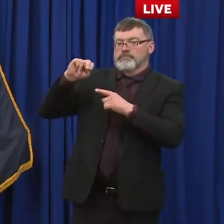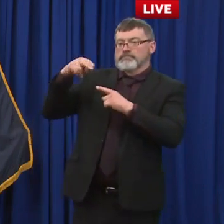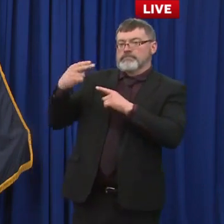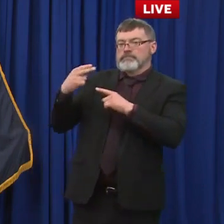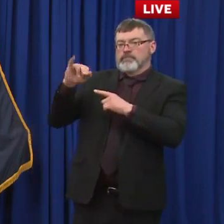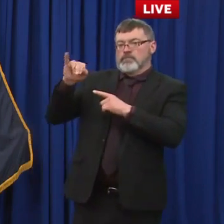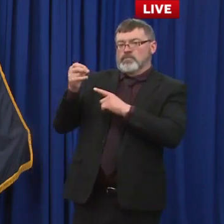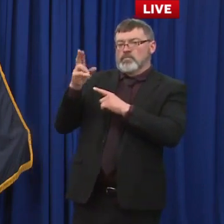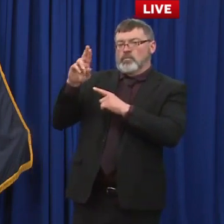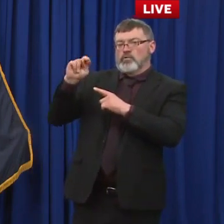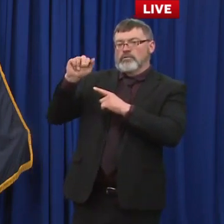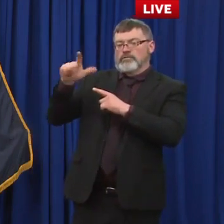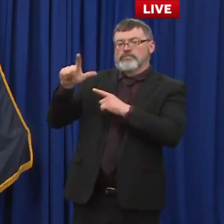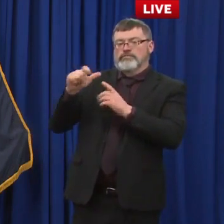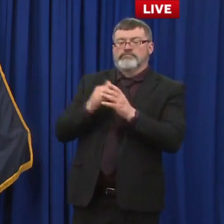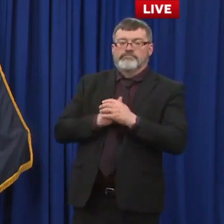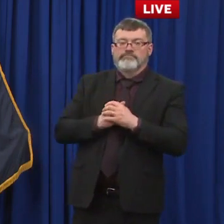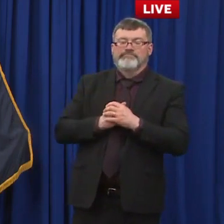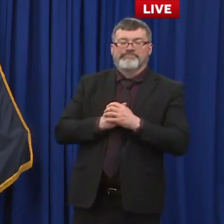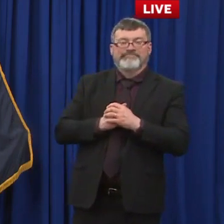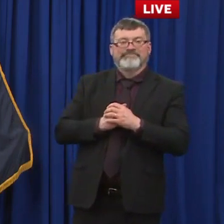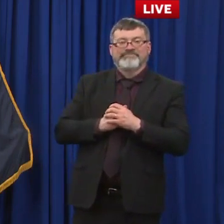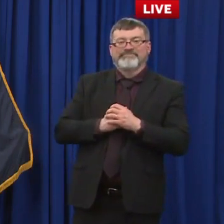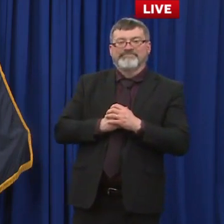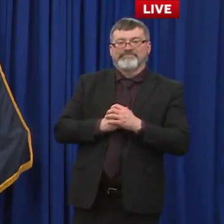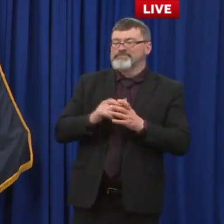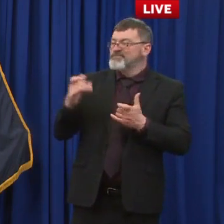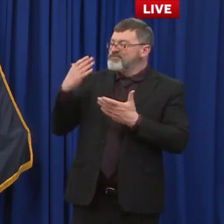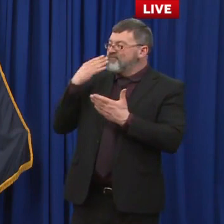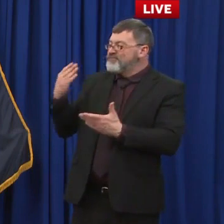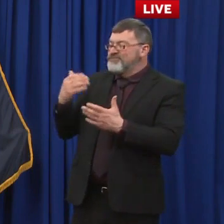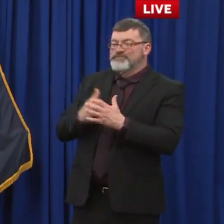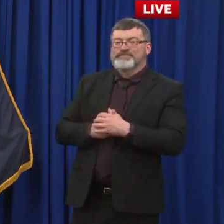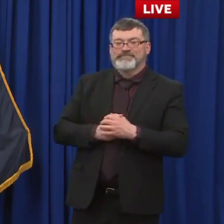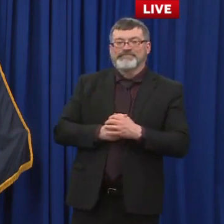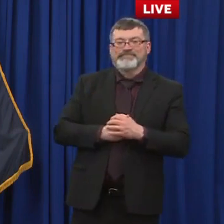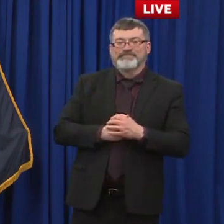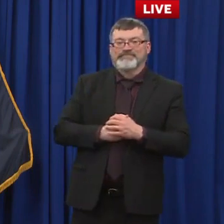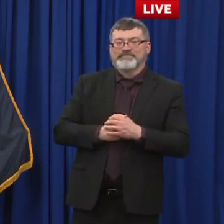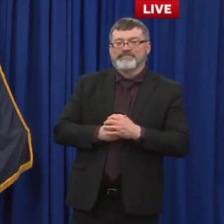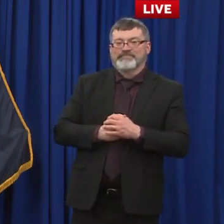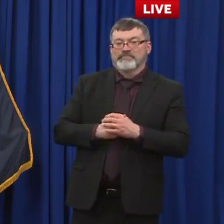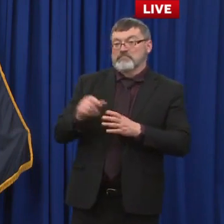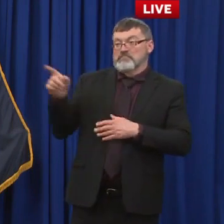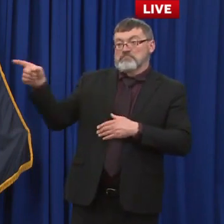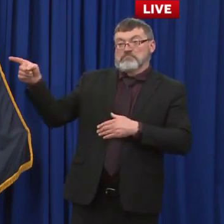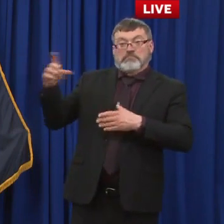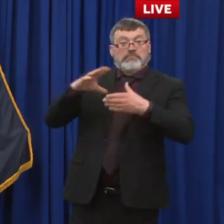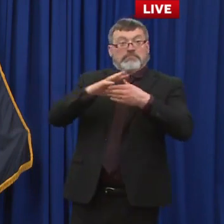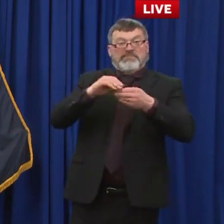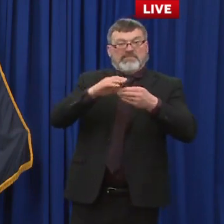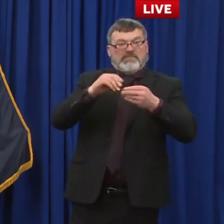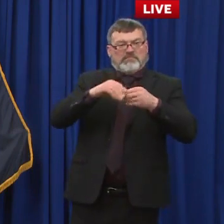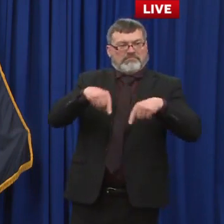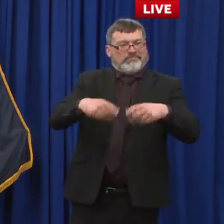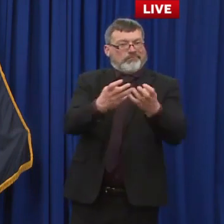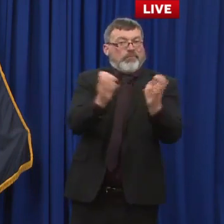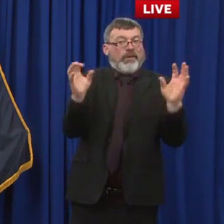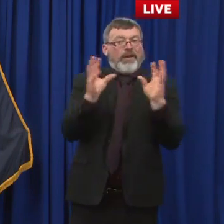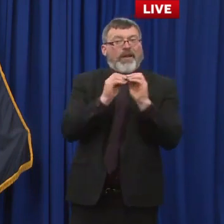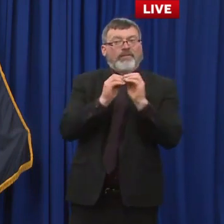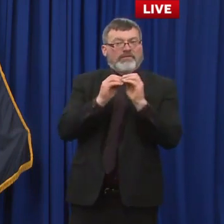governor thank you uh you've spoken at these uh covet presses quite frequently about uh